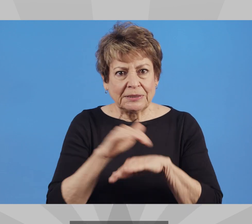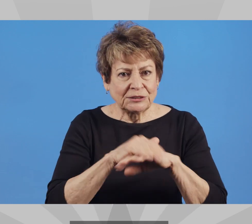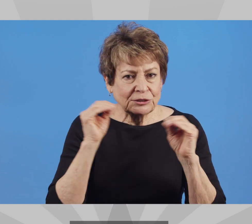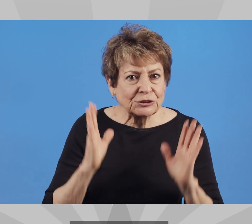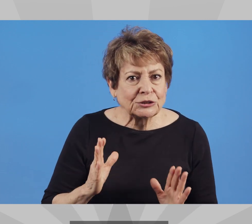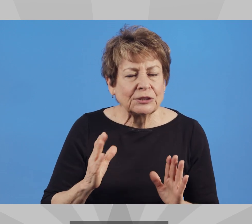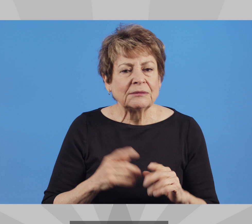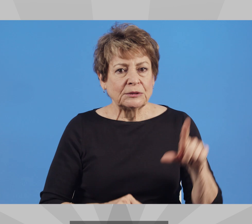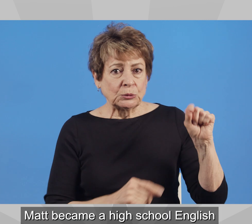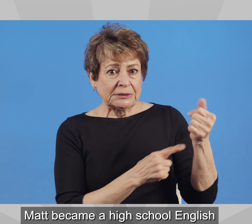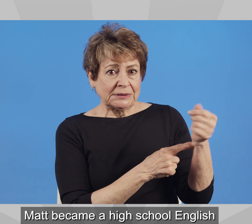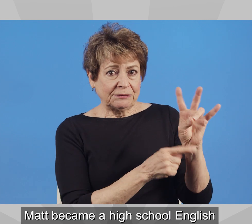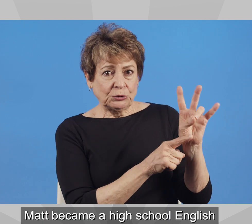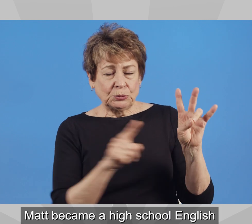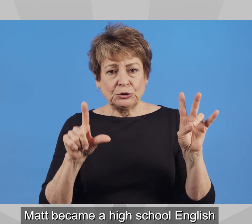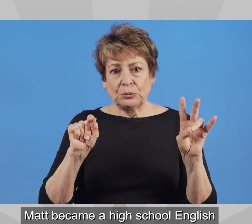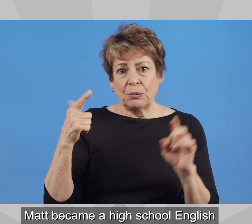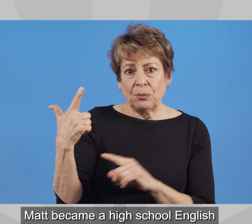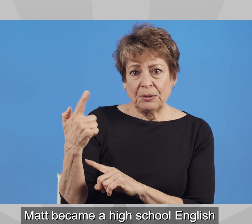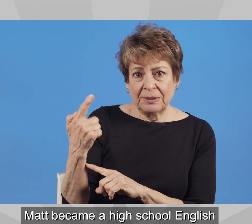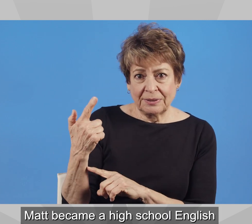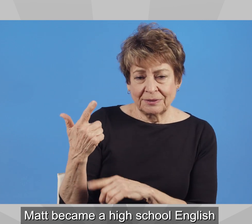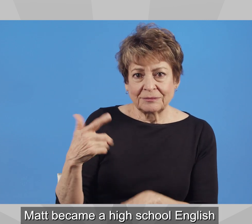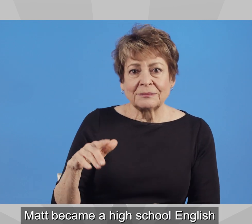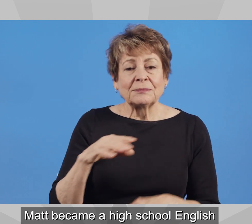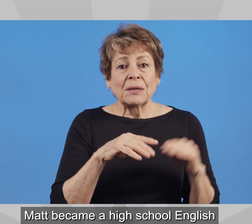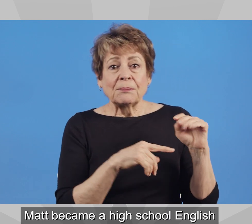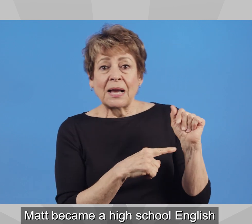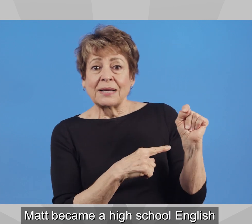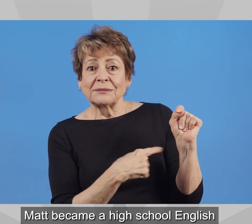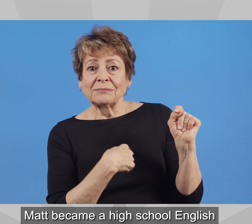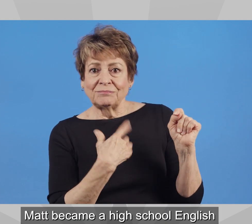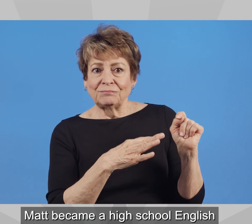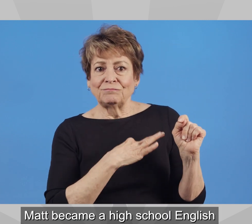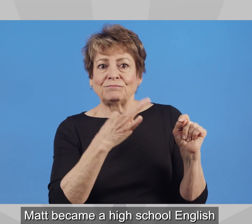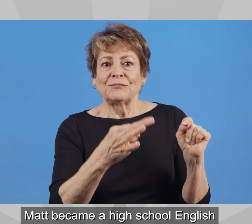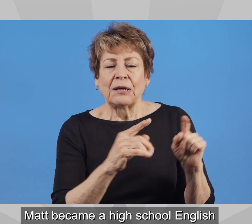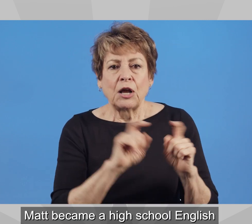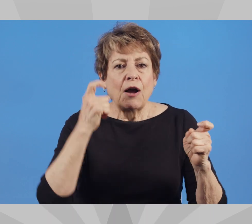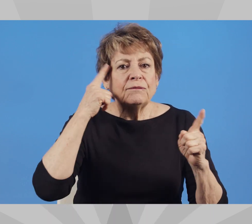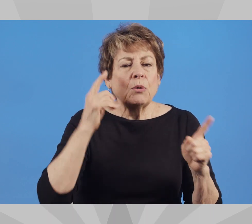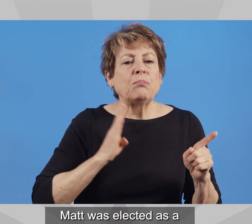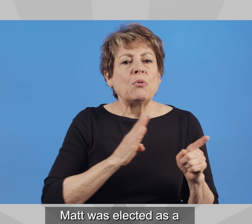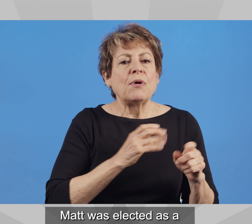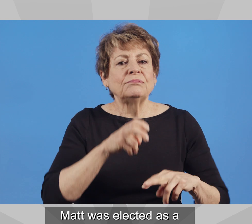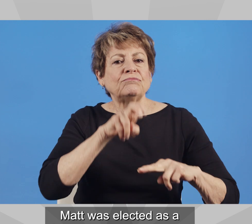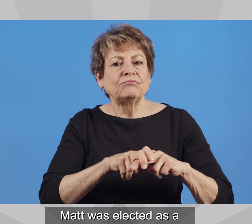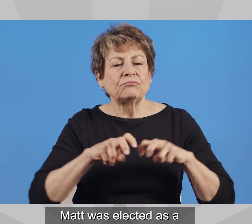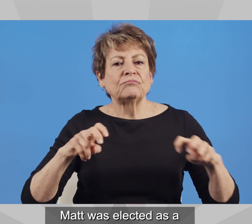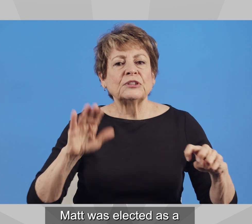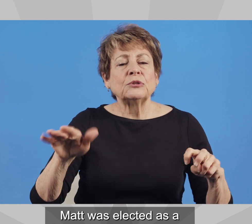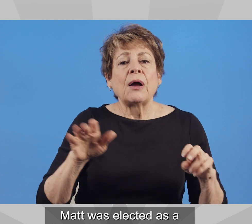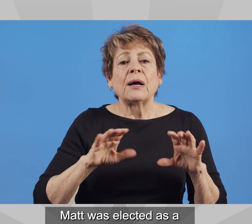After graduating, Matt became a high school English teacher from 2017 to 2021. Matt was